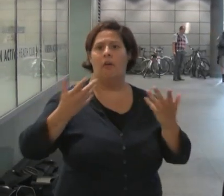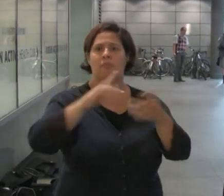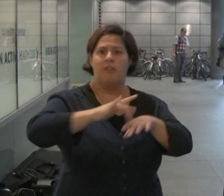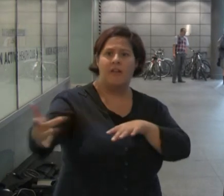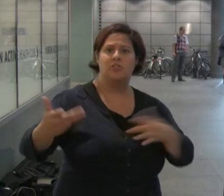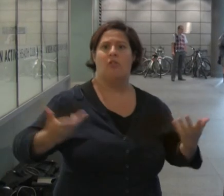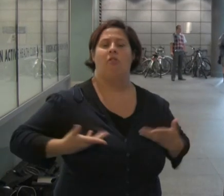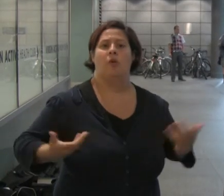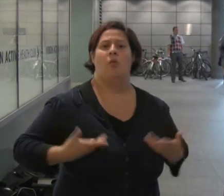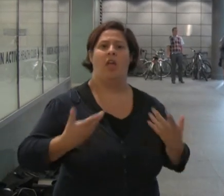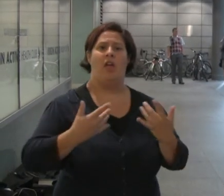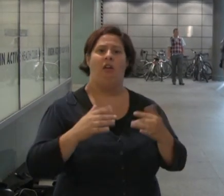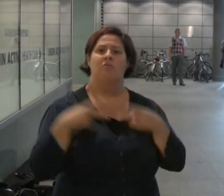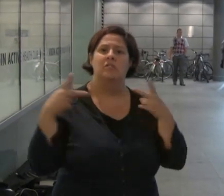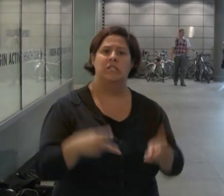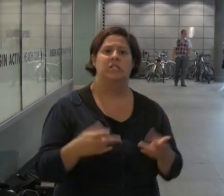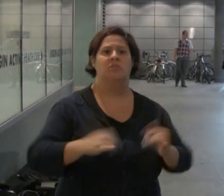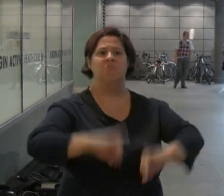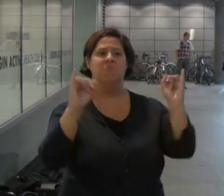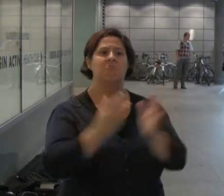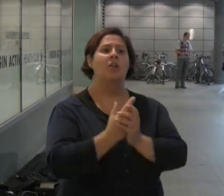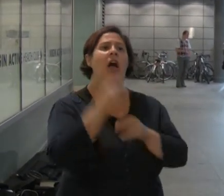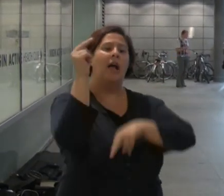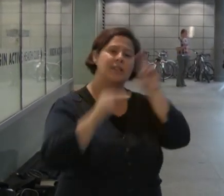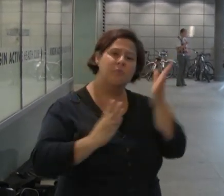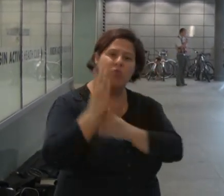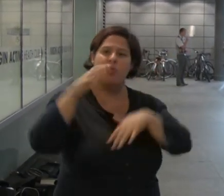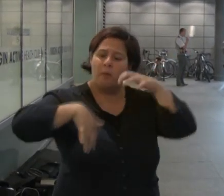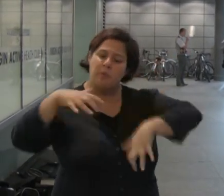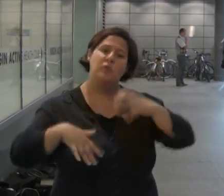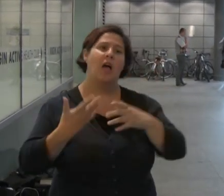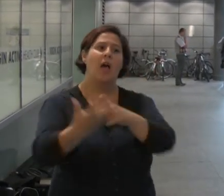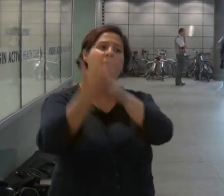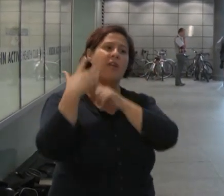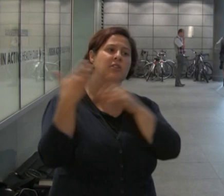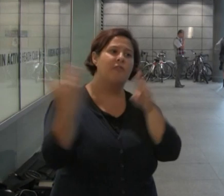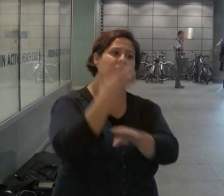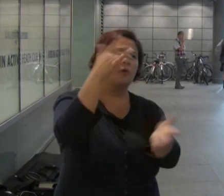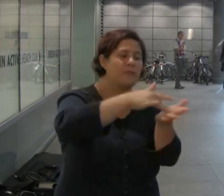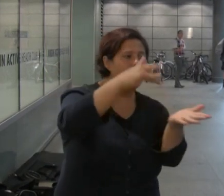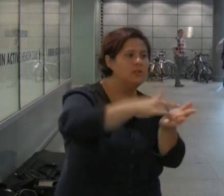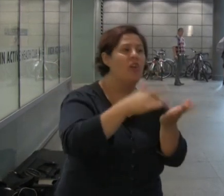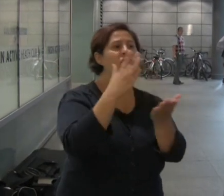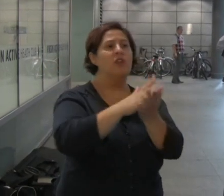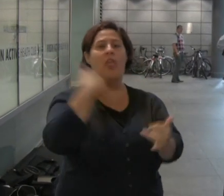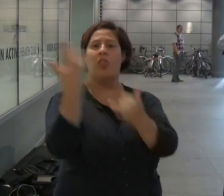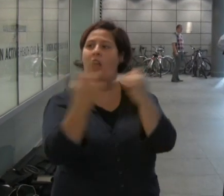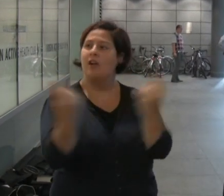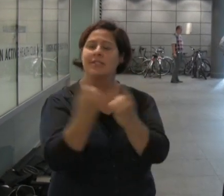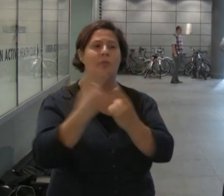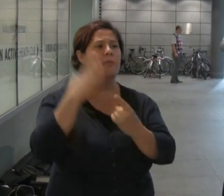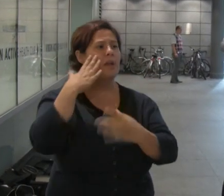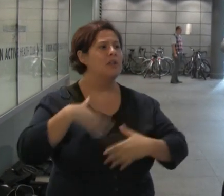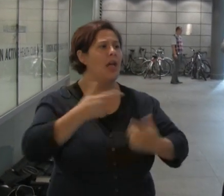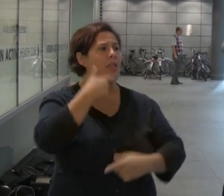unprofessional and incompetent system. Assessment by computer programme and pressure from job centres is the last thing people with mental health